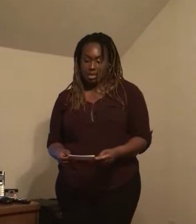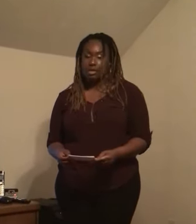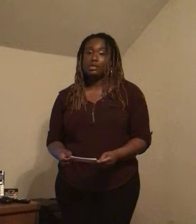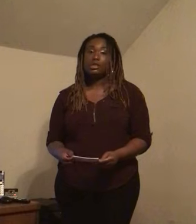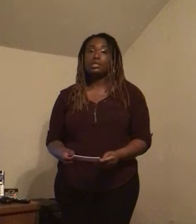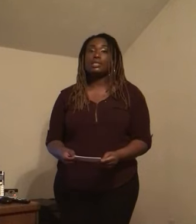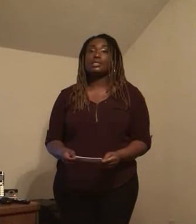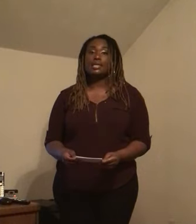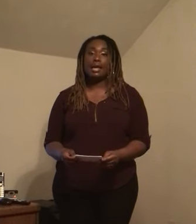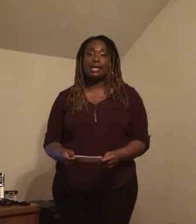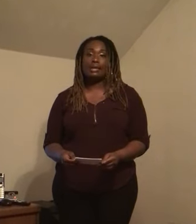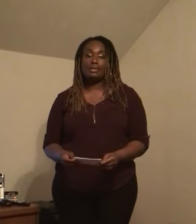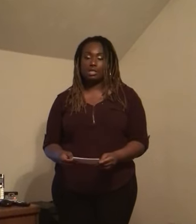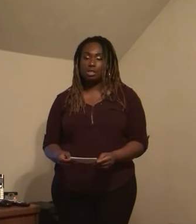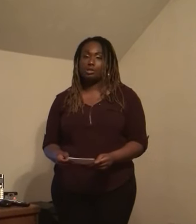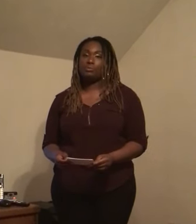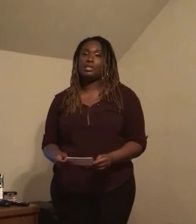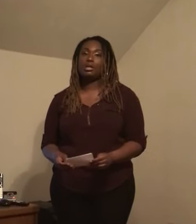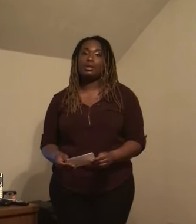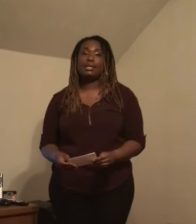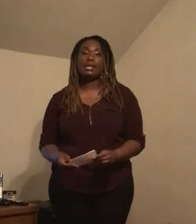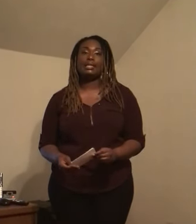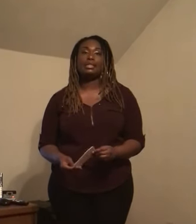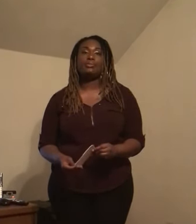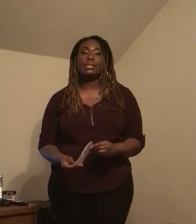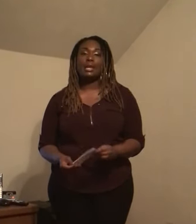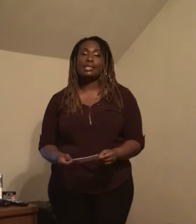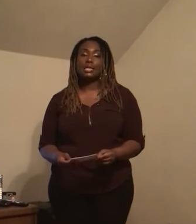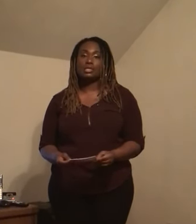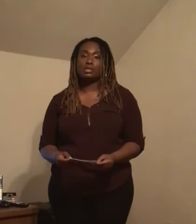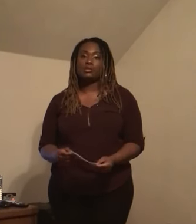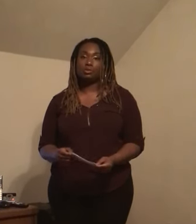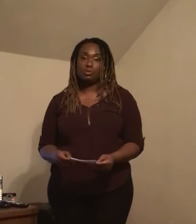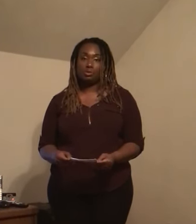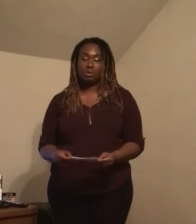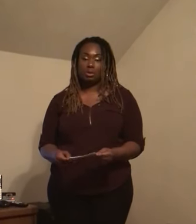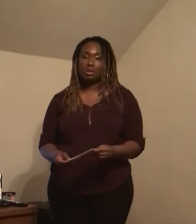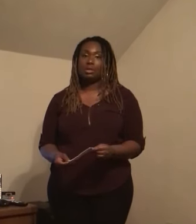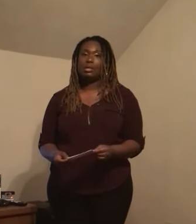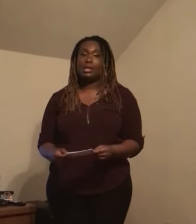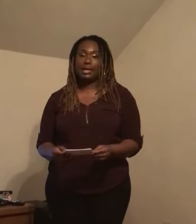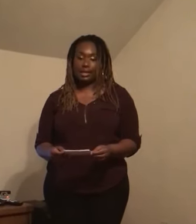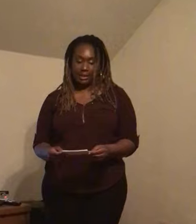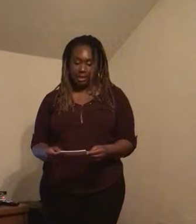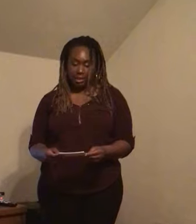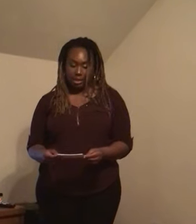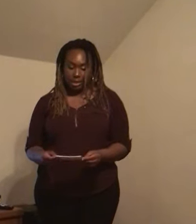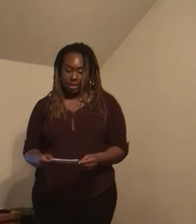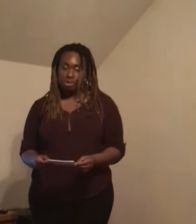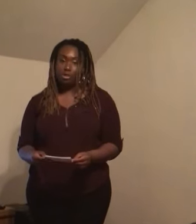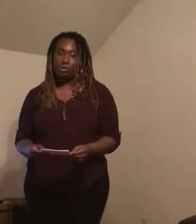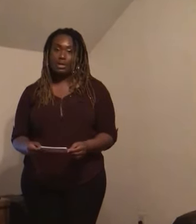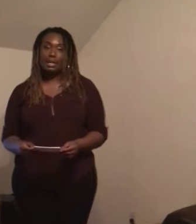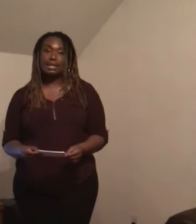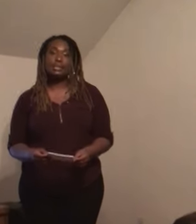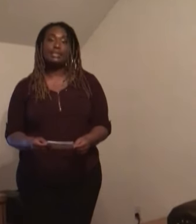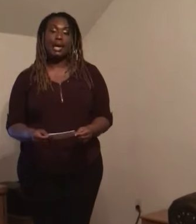Should sign language be taught in the beginning stages of school and do you think sign